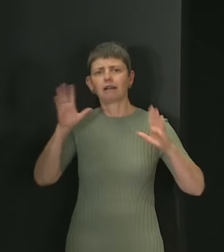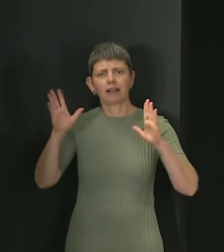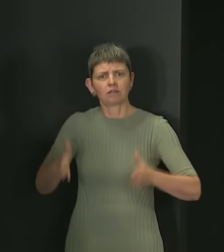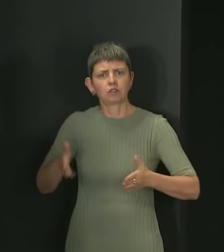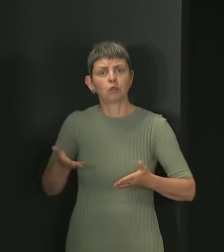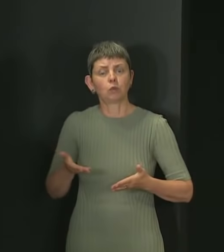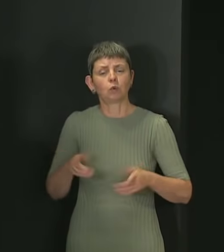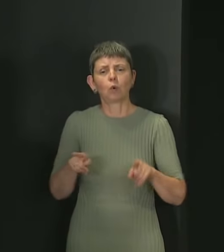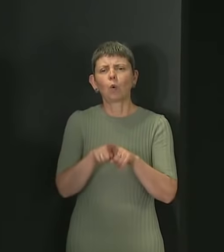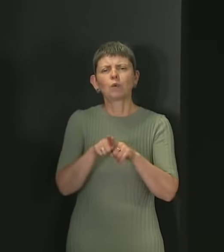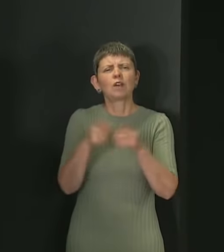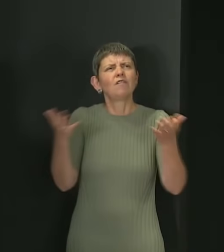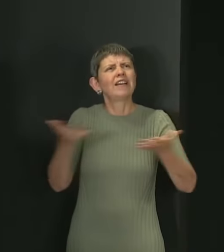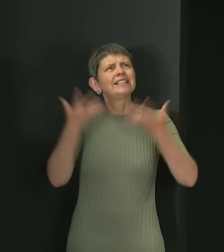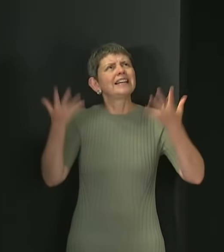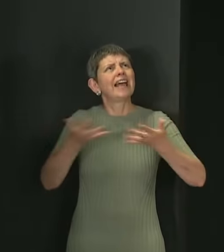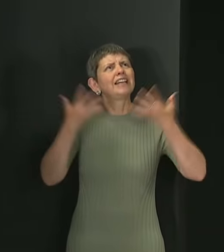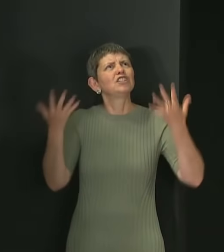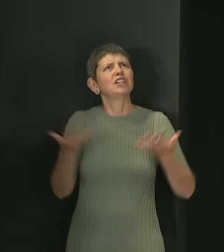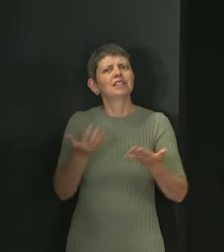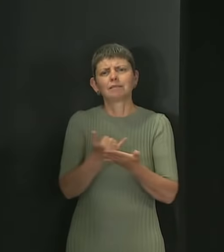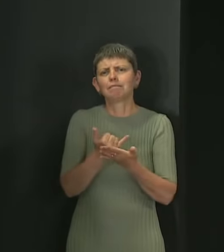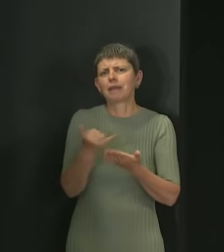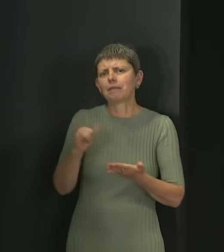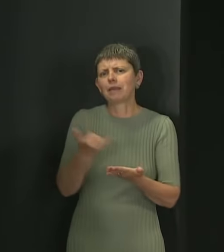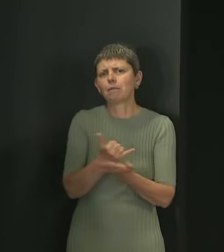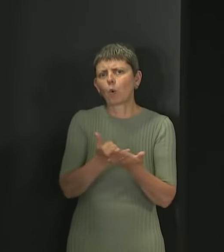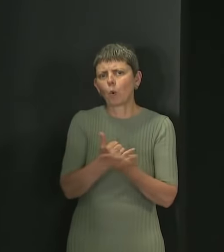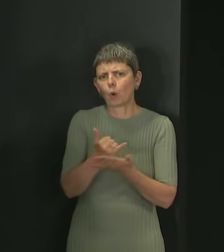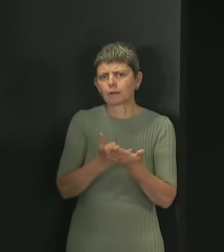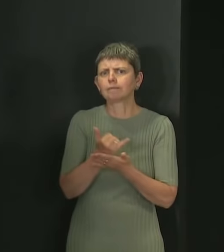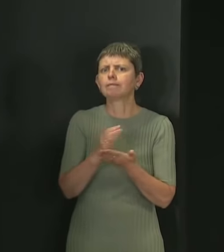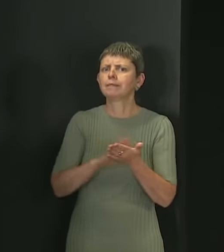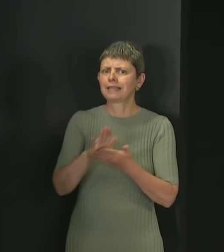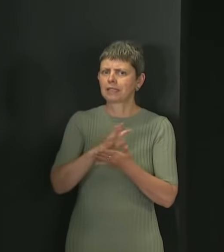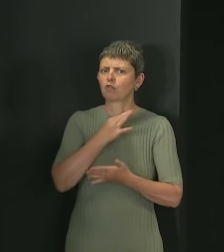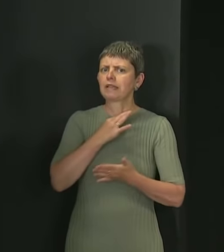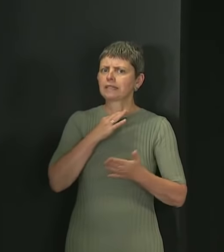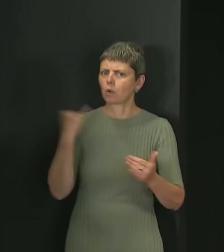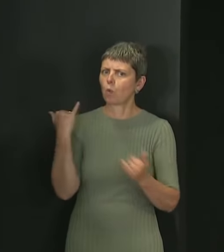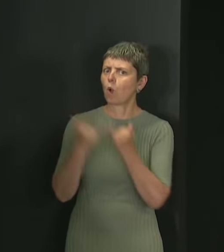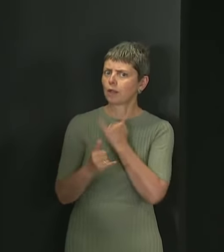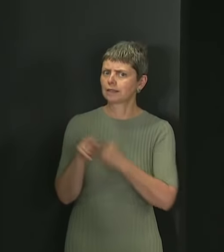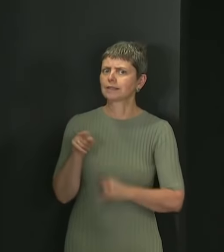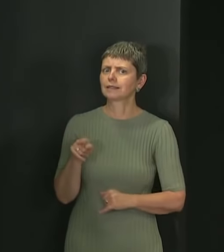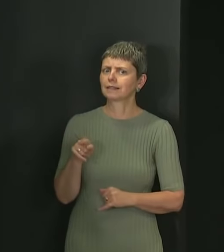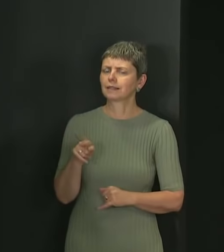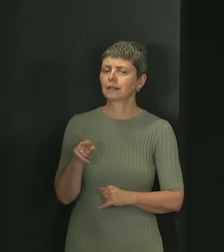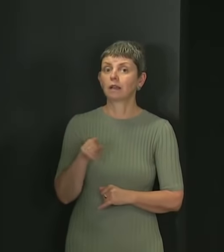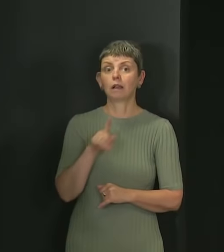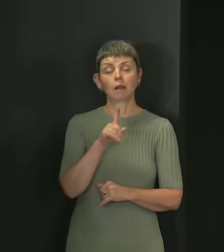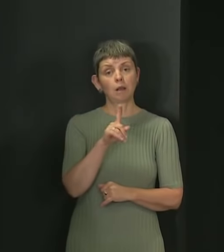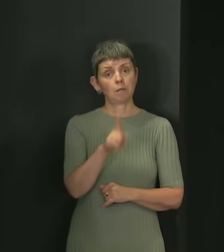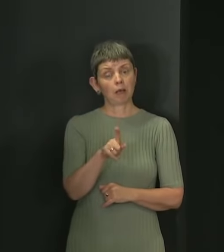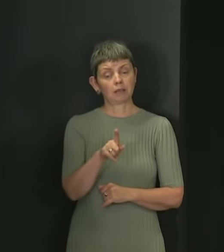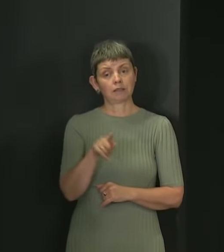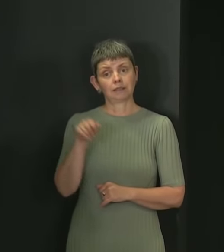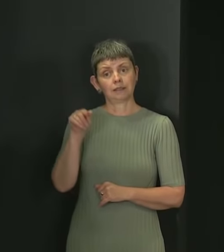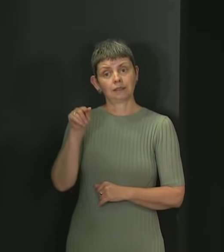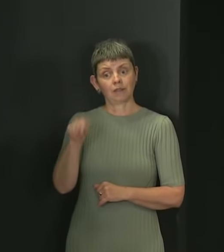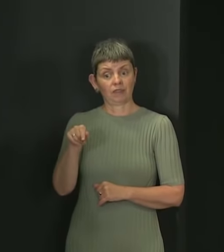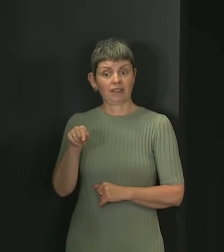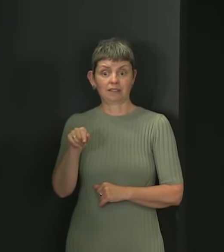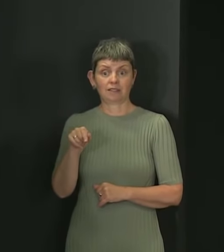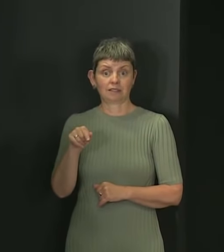is poor or indoors means it's a higher risk environment. But of course, the reason that these places exist is also so that people can